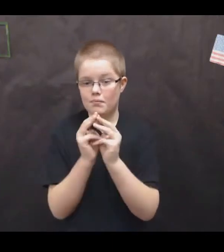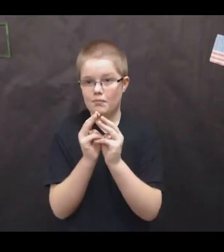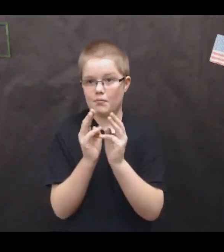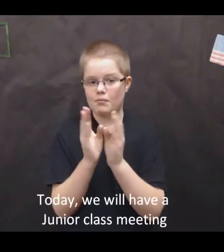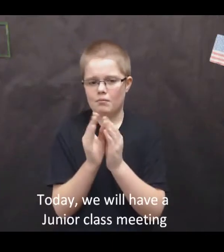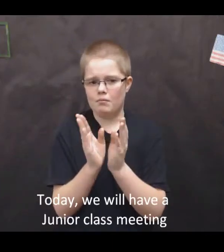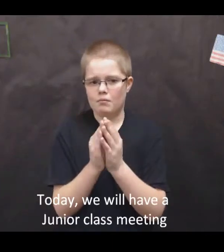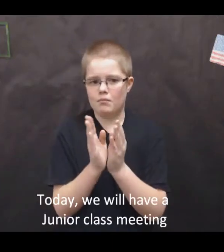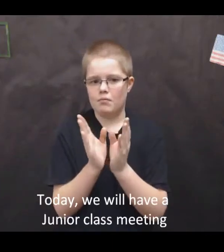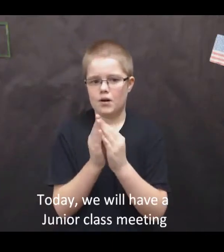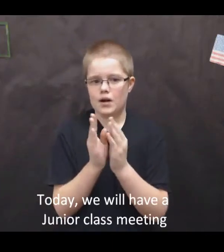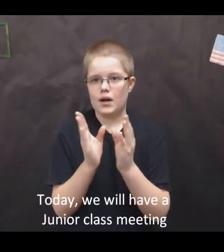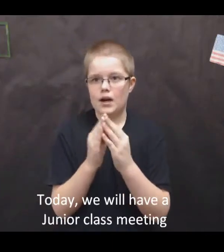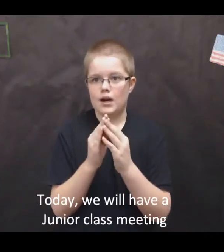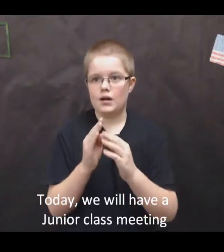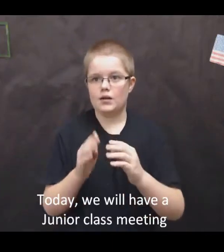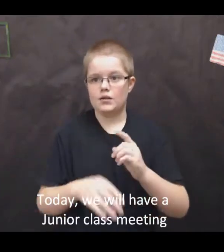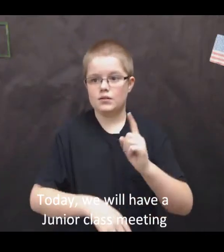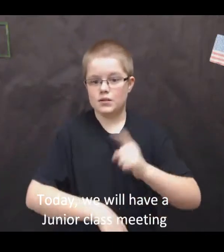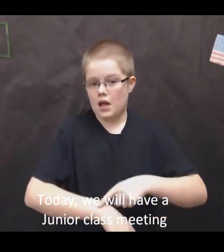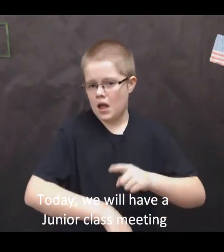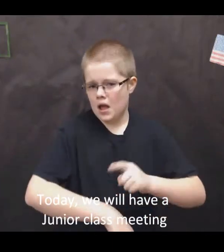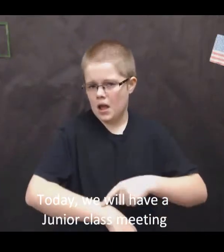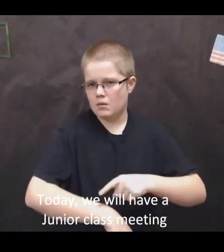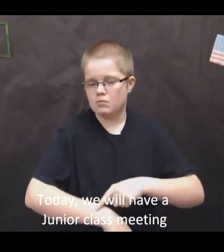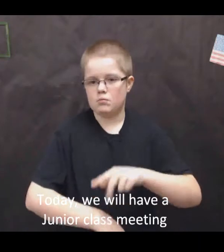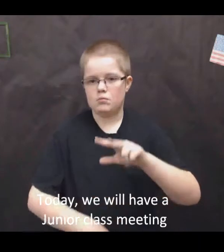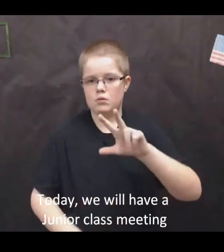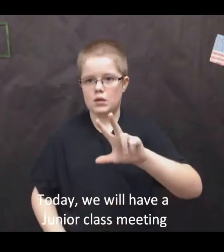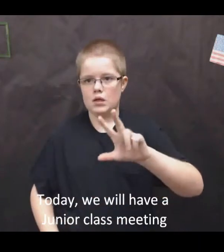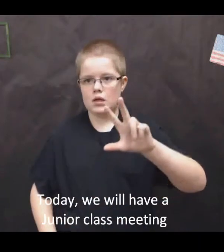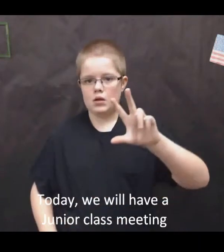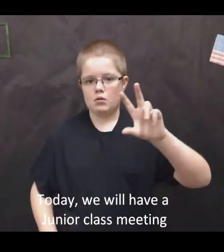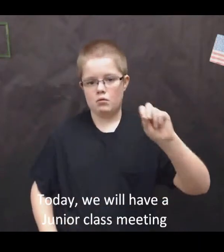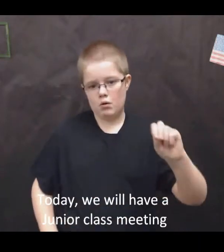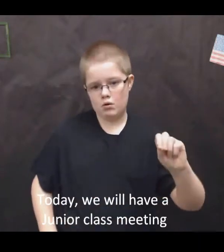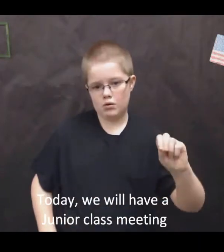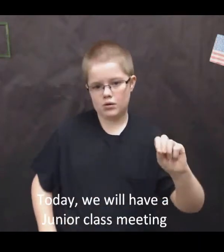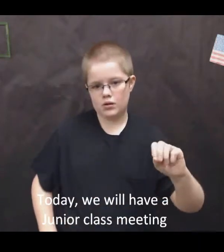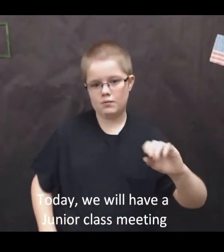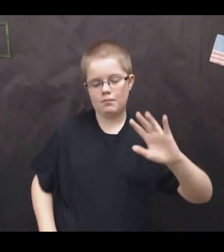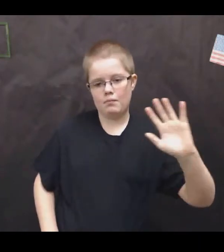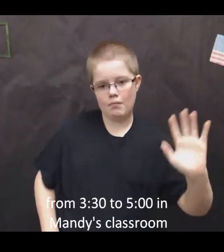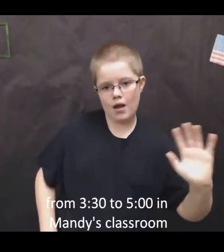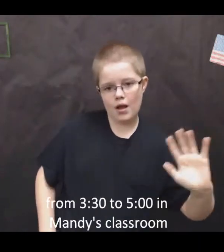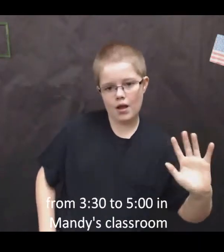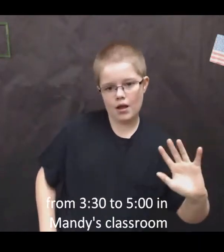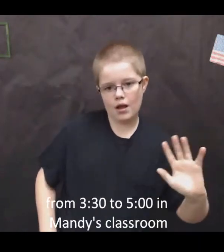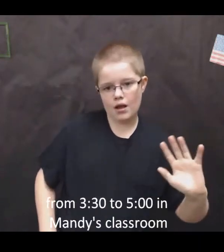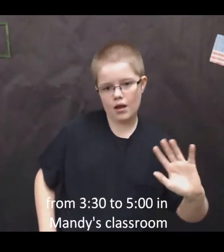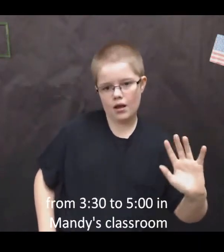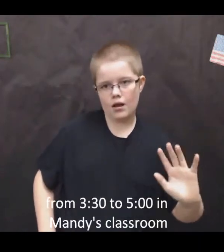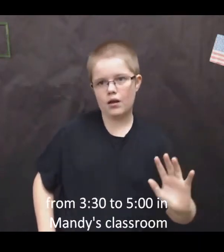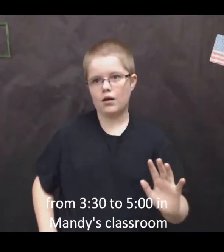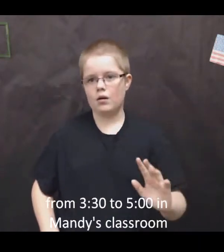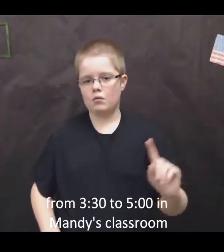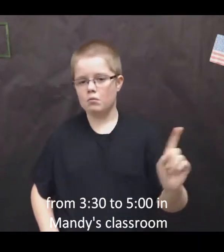Today, will have the junior class meeting from 3.30 to 5 o'clock